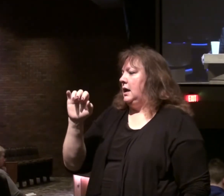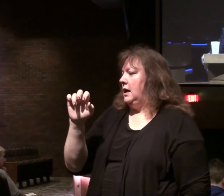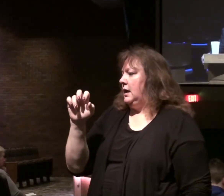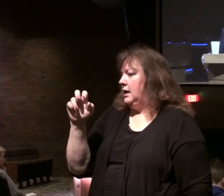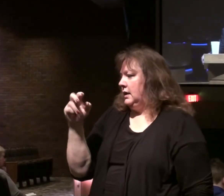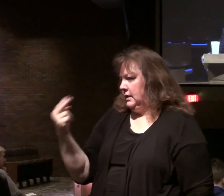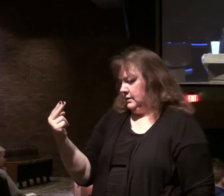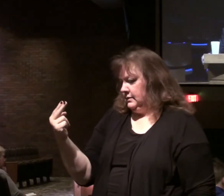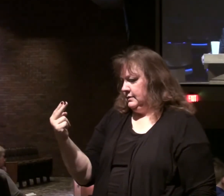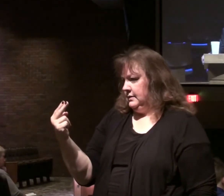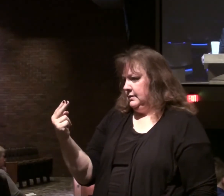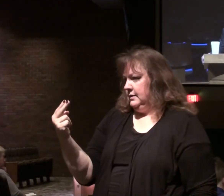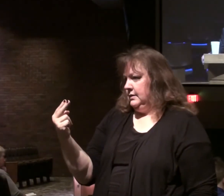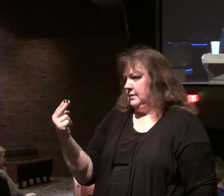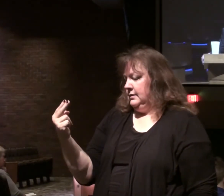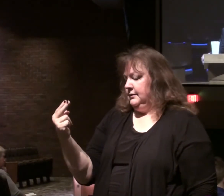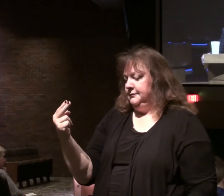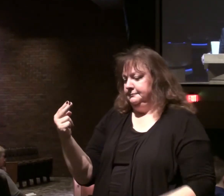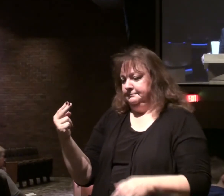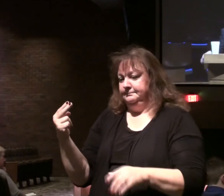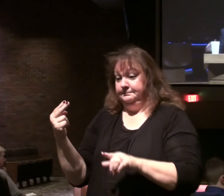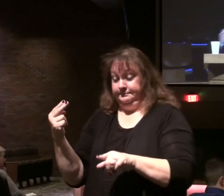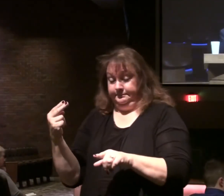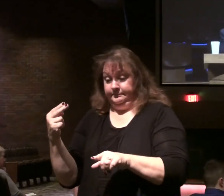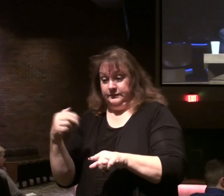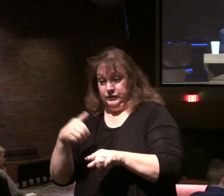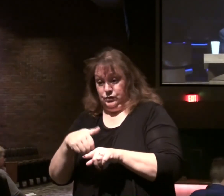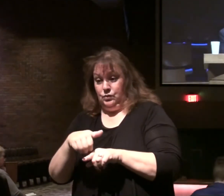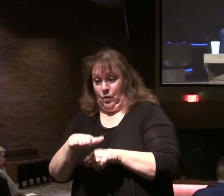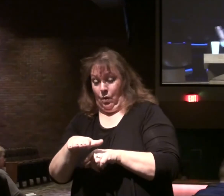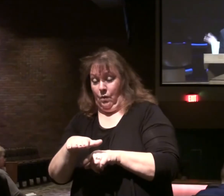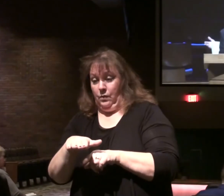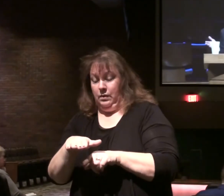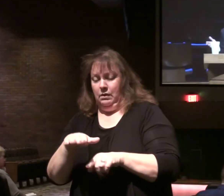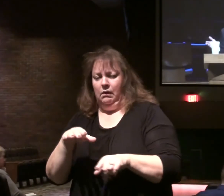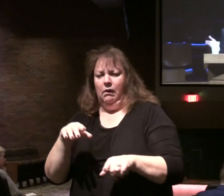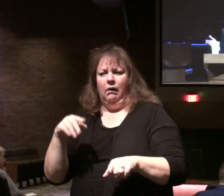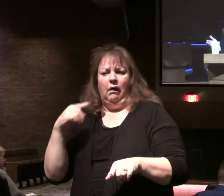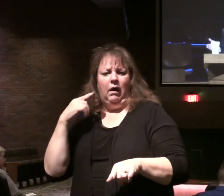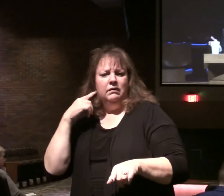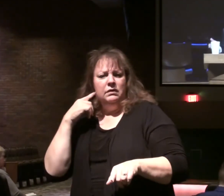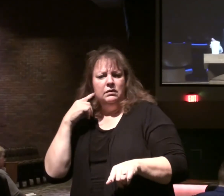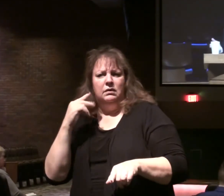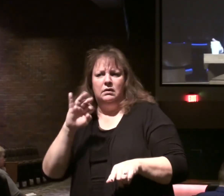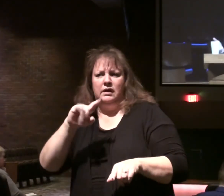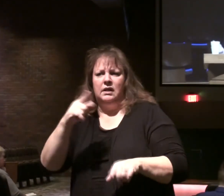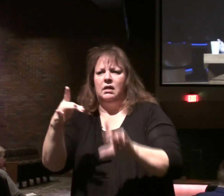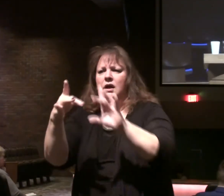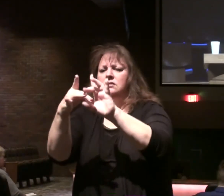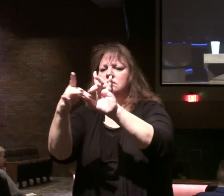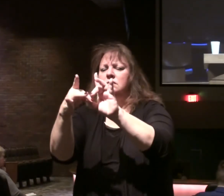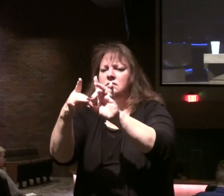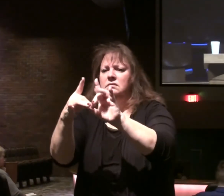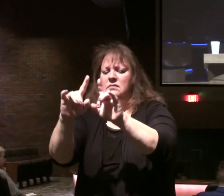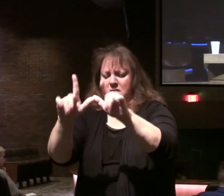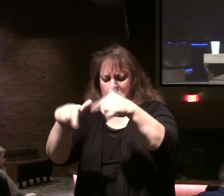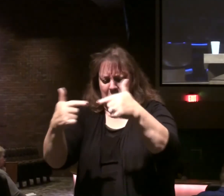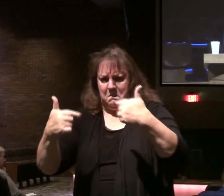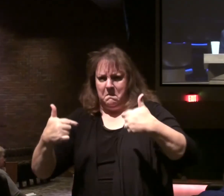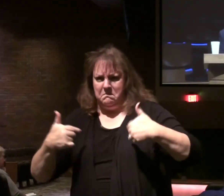Wants to send his men. Because. He's heard that Elijah. Has given a prophecy. About him.